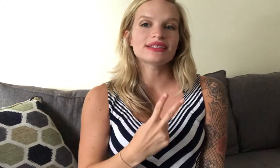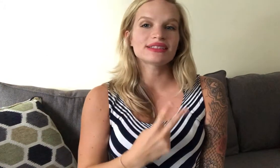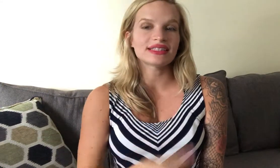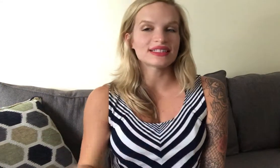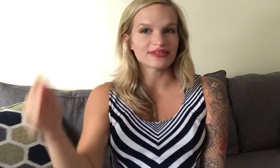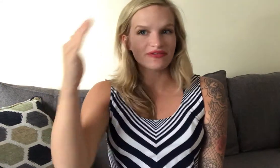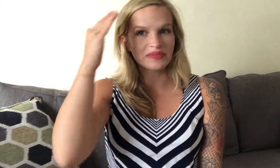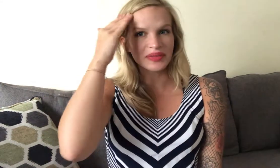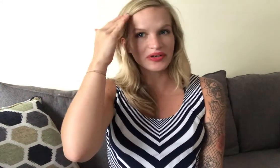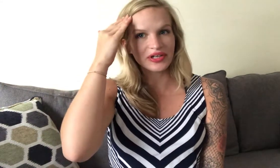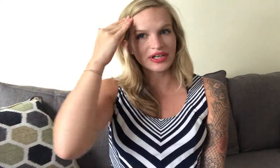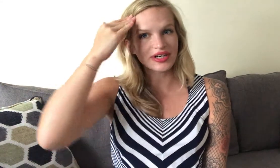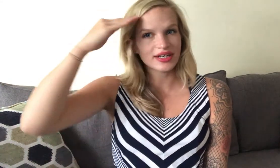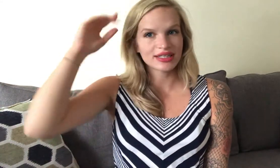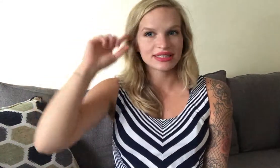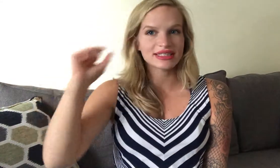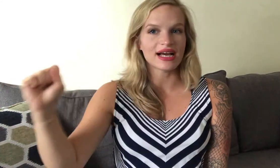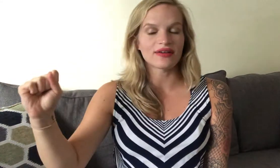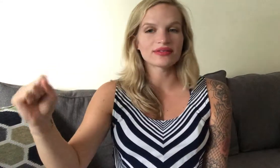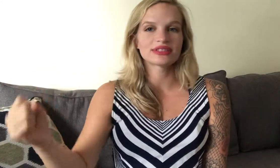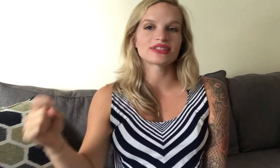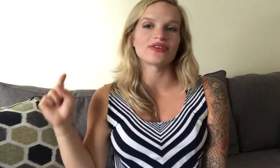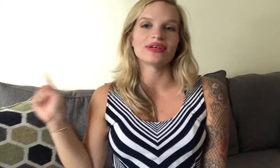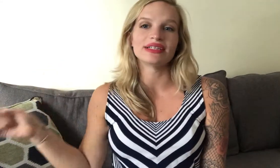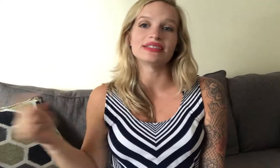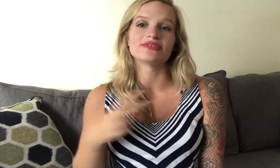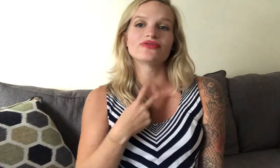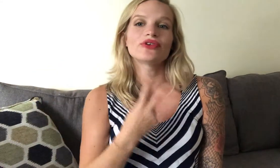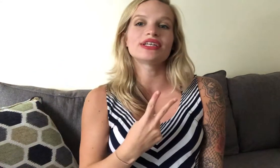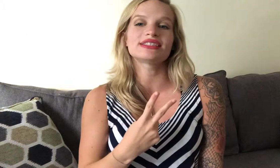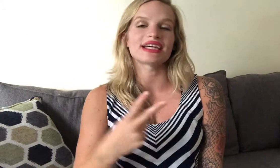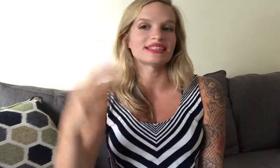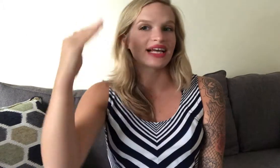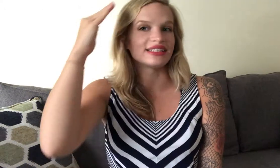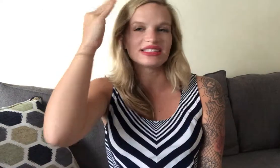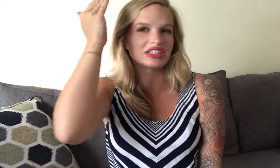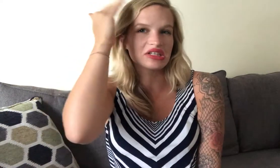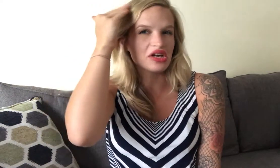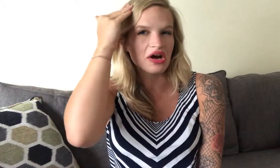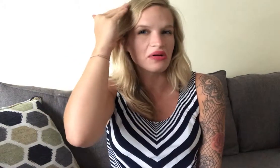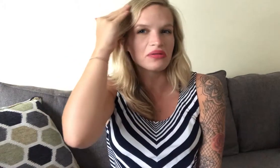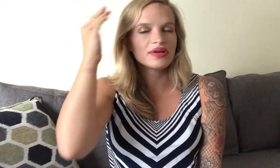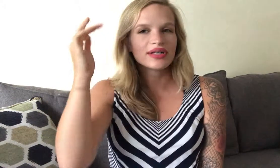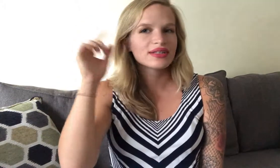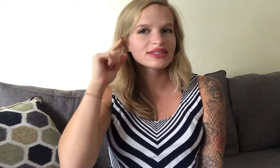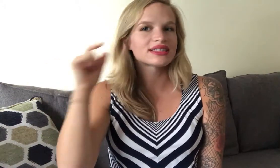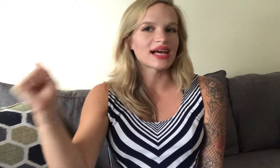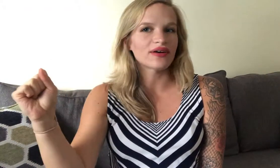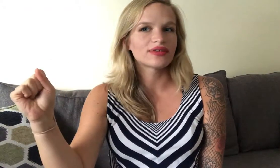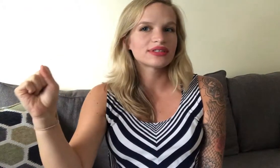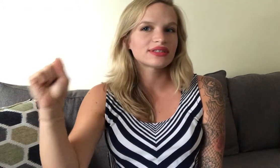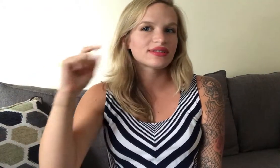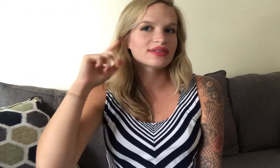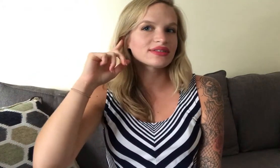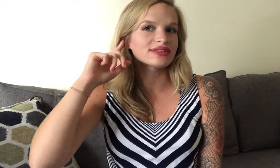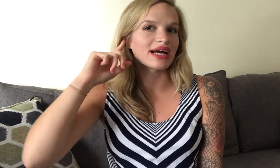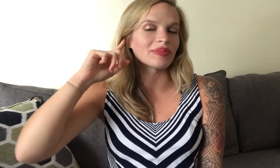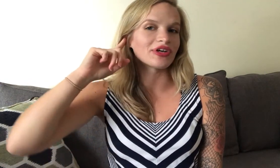is a familiar sound so his voice I signed just no sound tap your